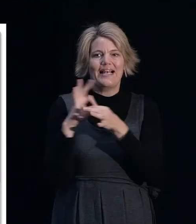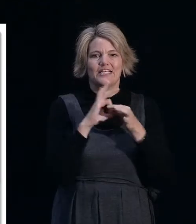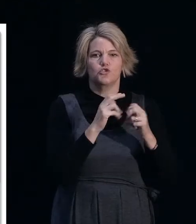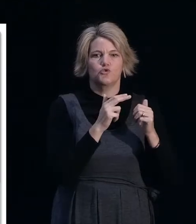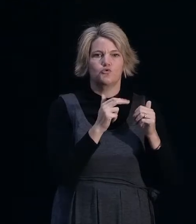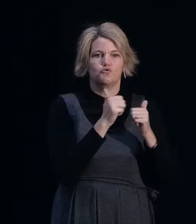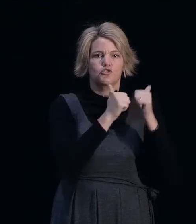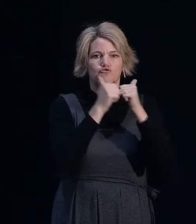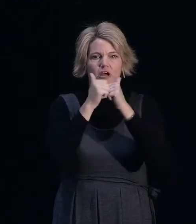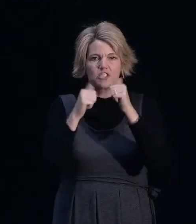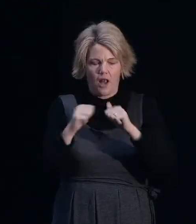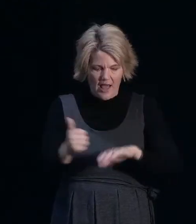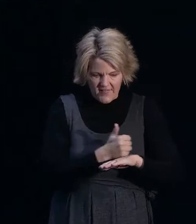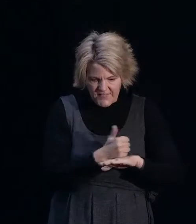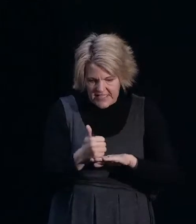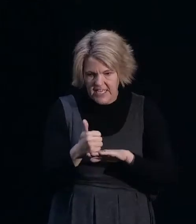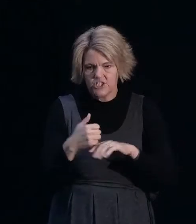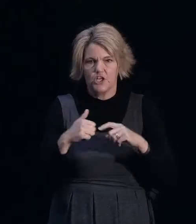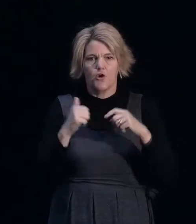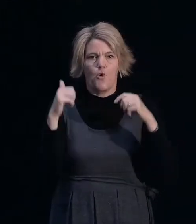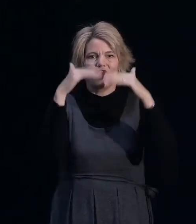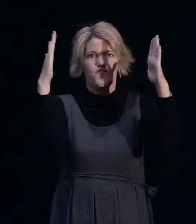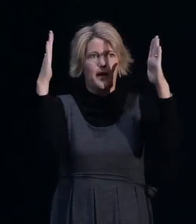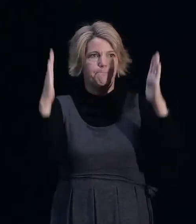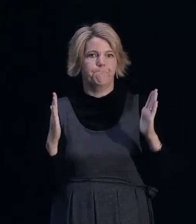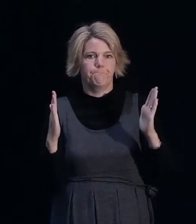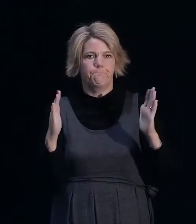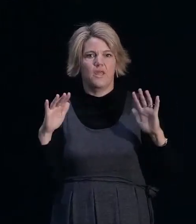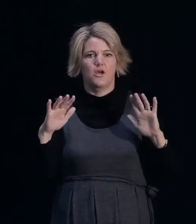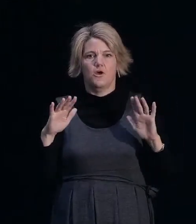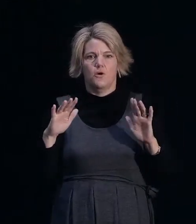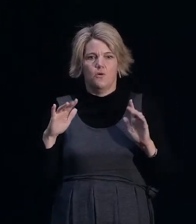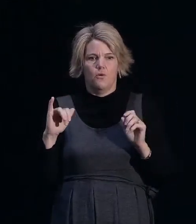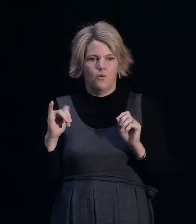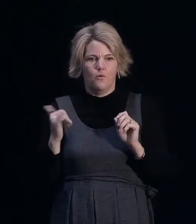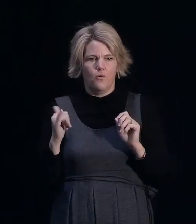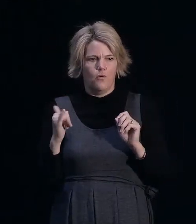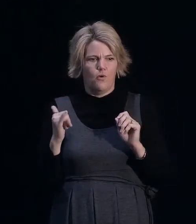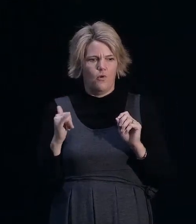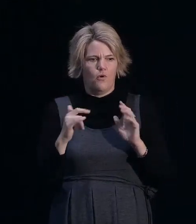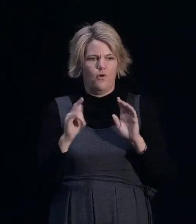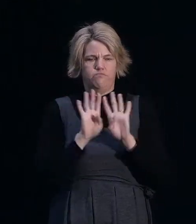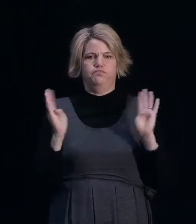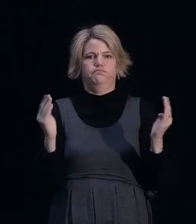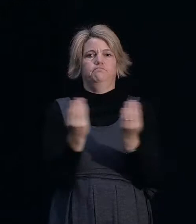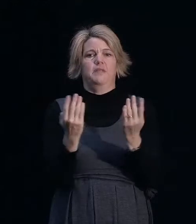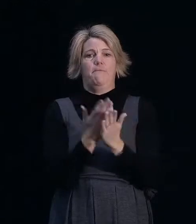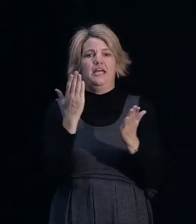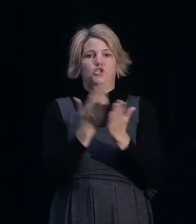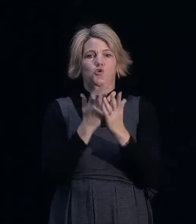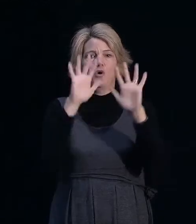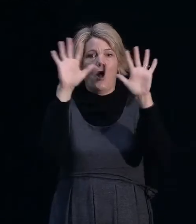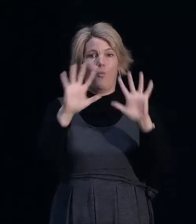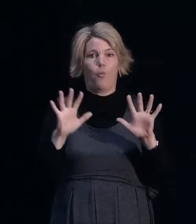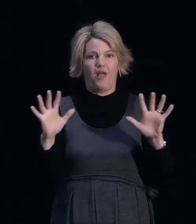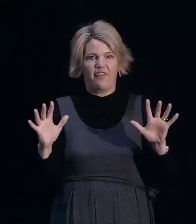work or the framing of the building, or the envelope of the building to ensure it's weather tight and doesn't leak. These are areas